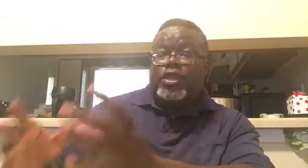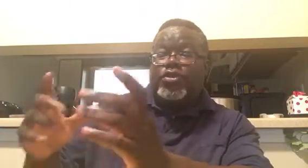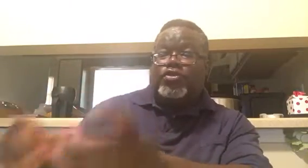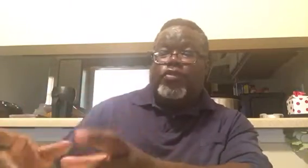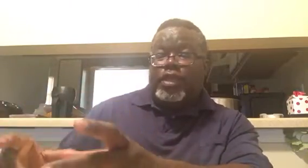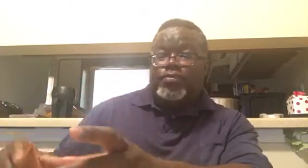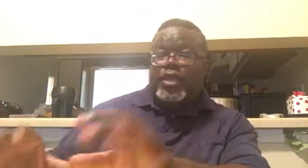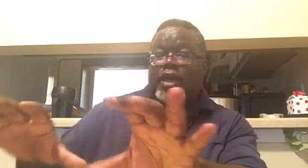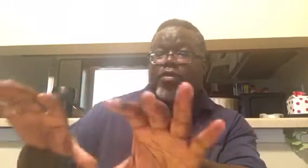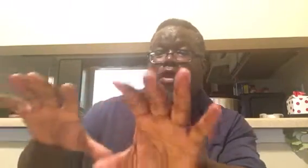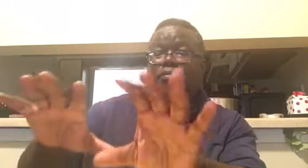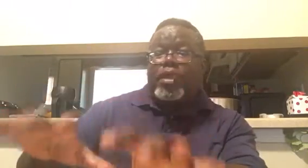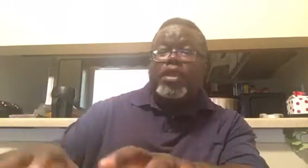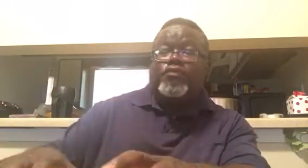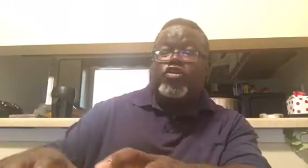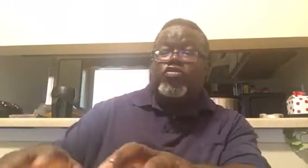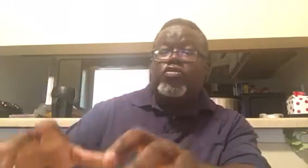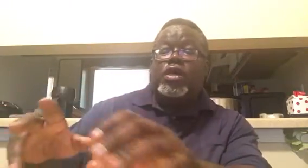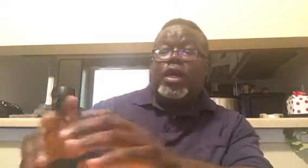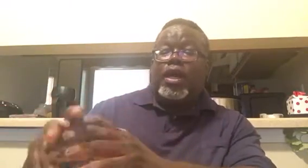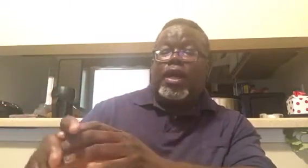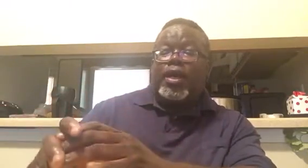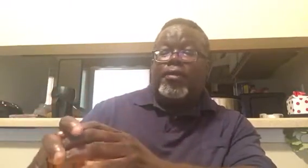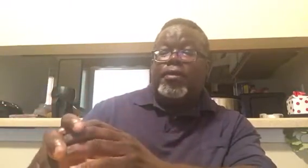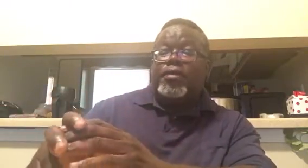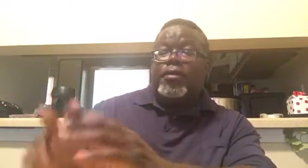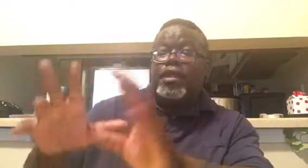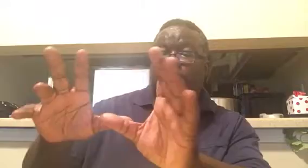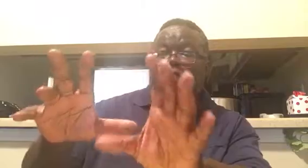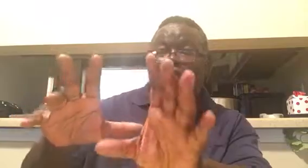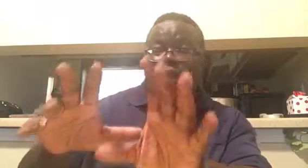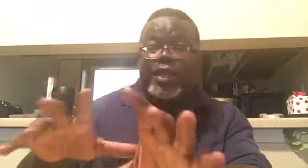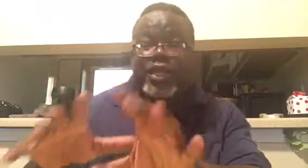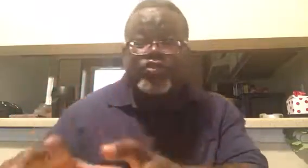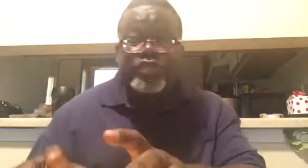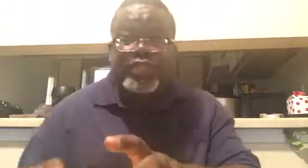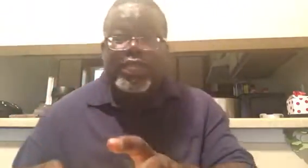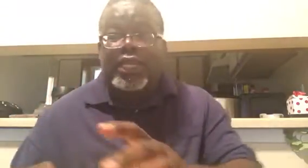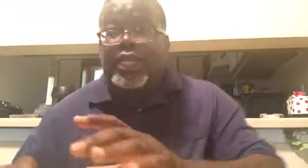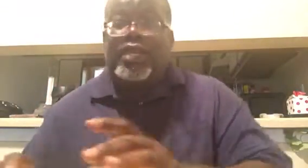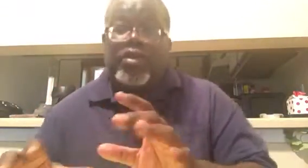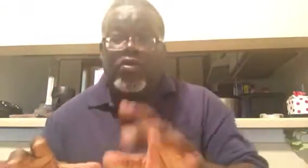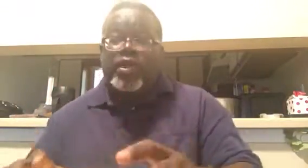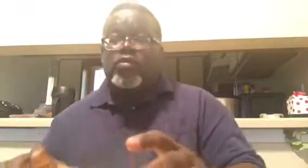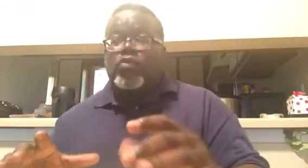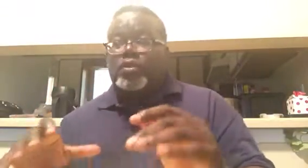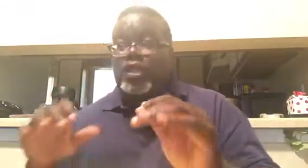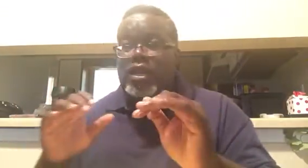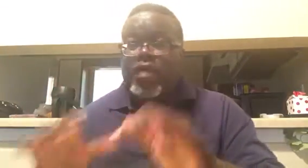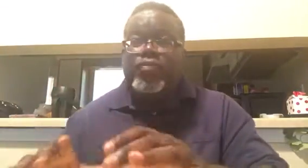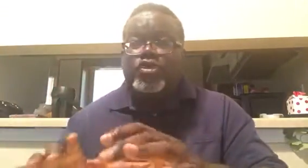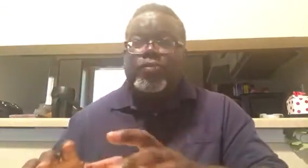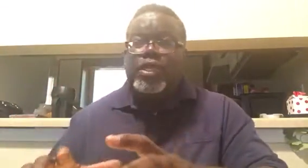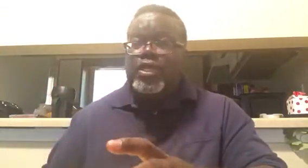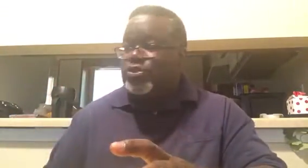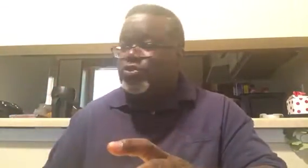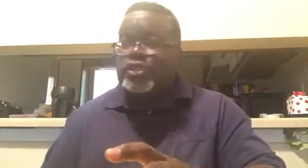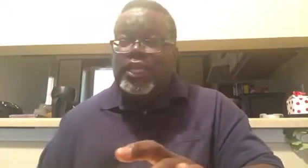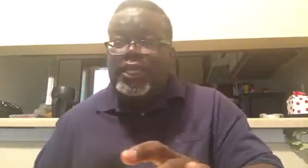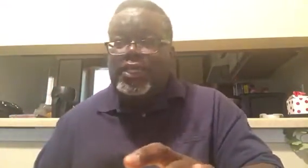in your dreams. Now, many of you, uh, many of you are very interested in knowing what the numbers mean that you're seeing.